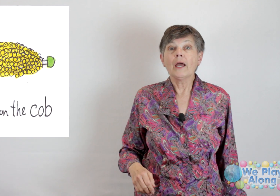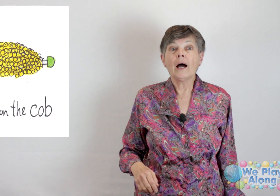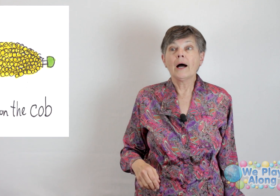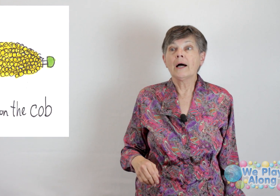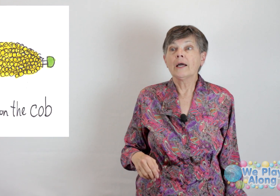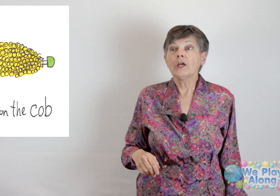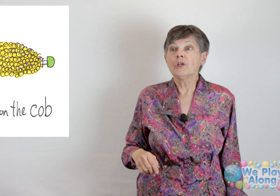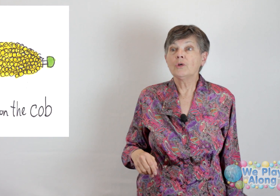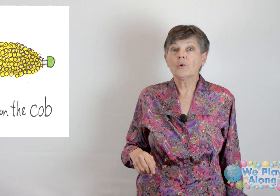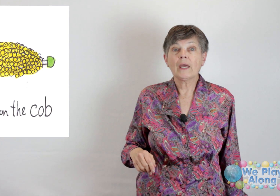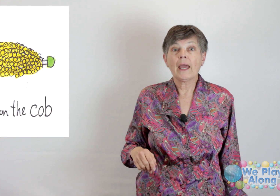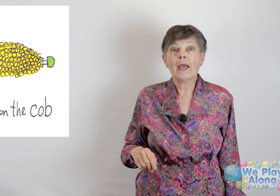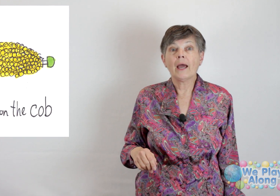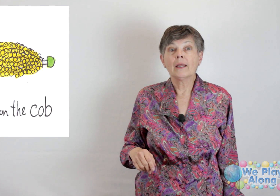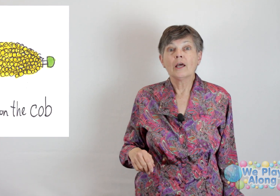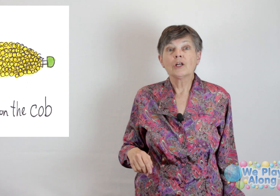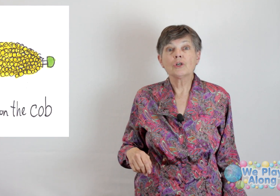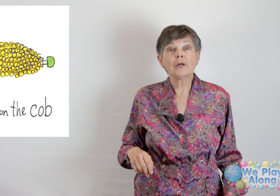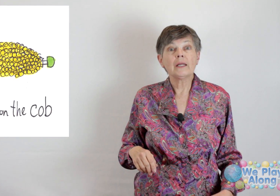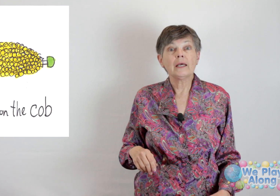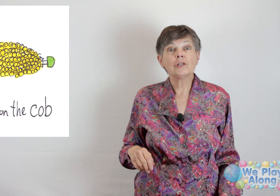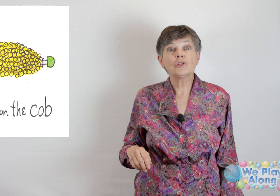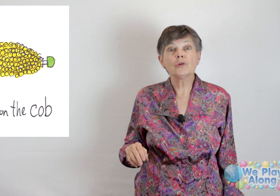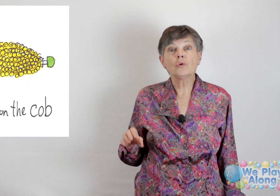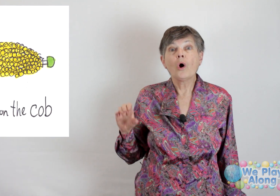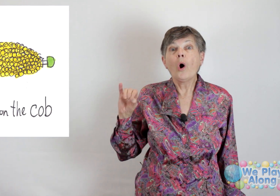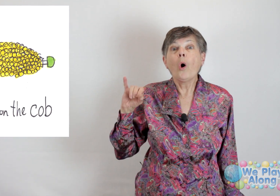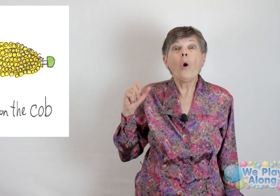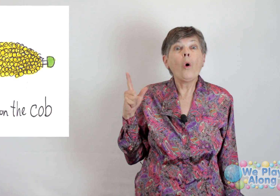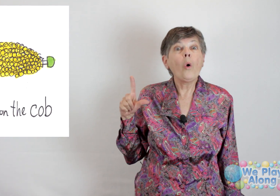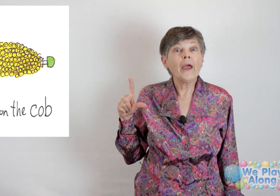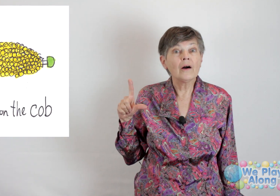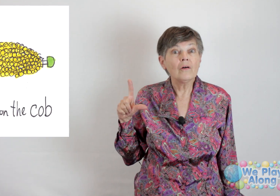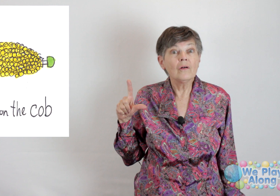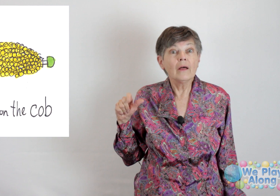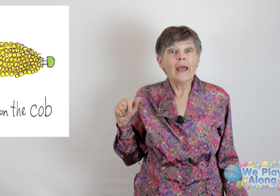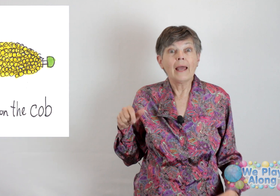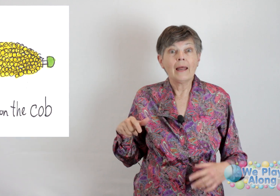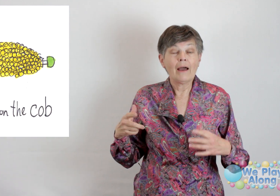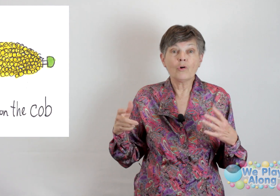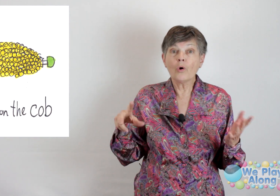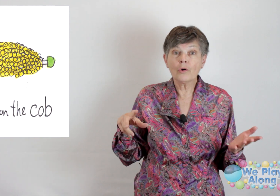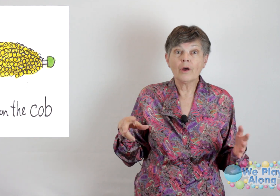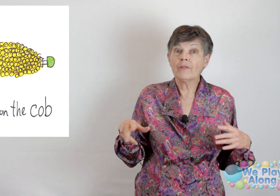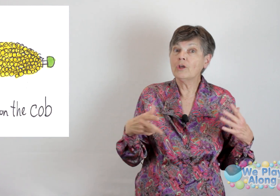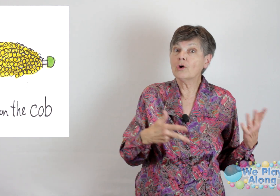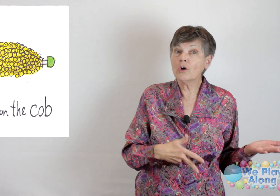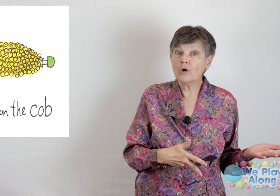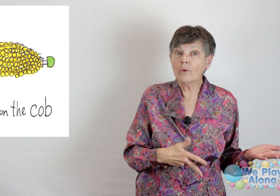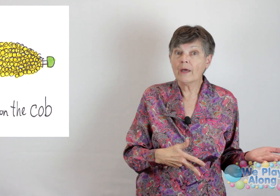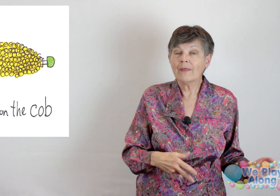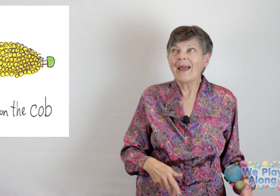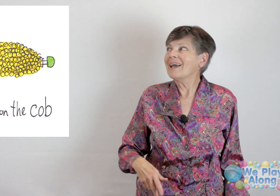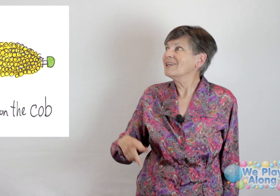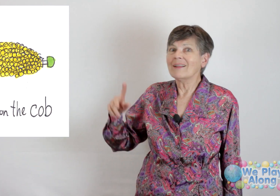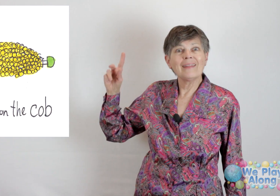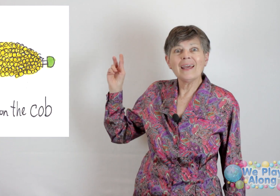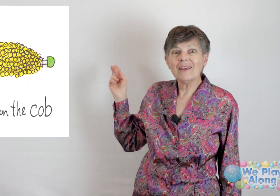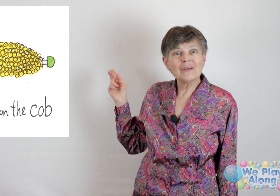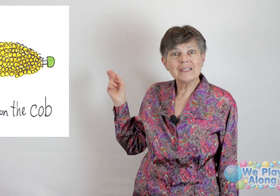Or you can turn it into oil and have corn oil that you cook with. They even